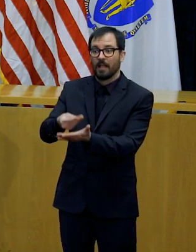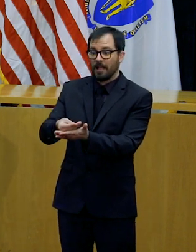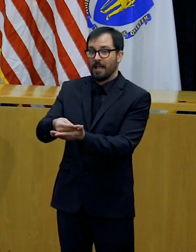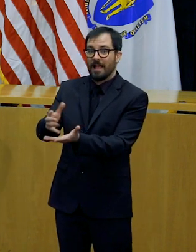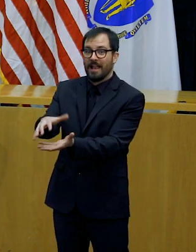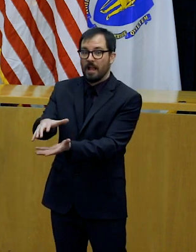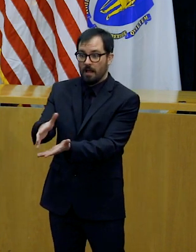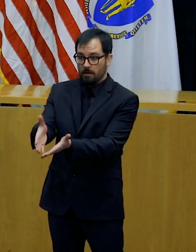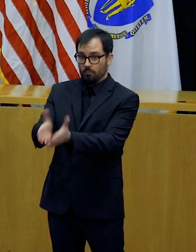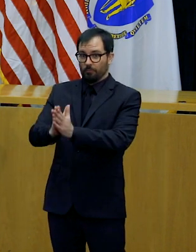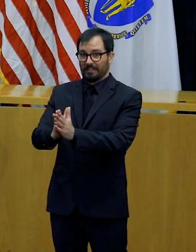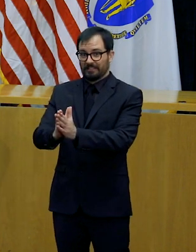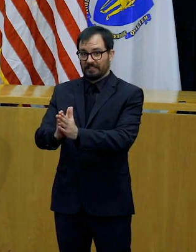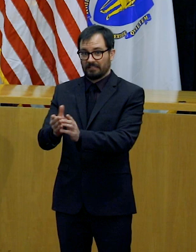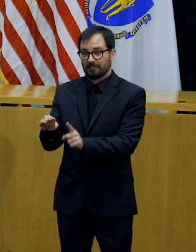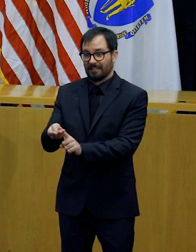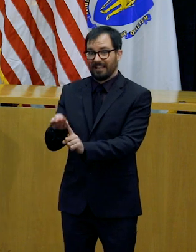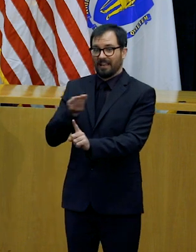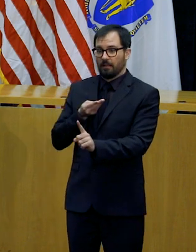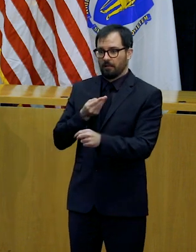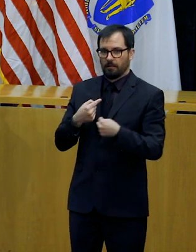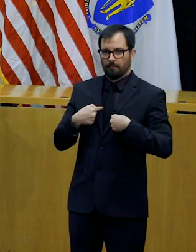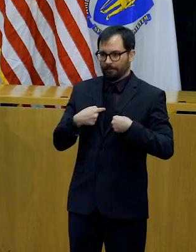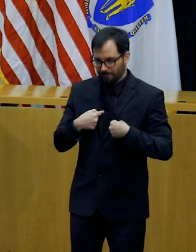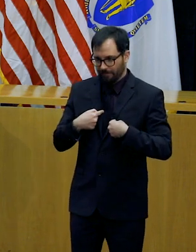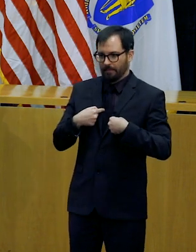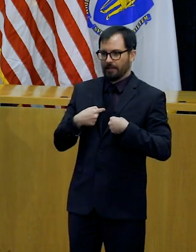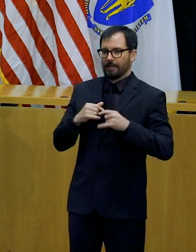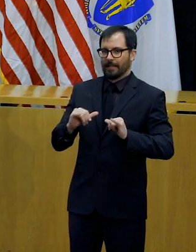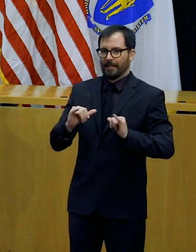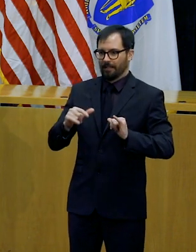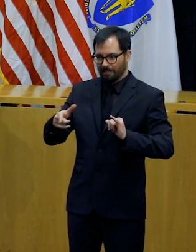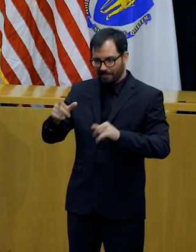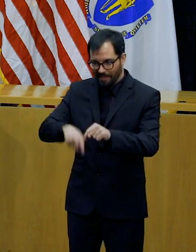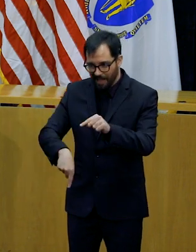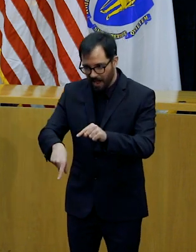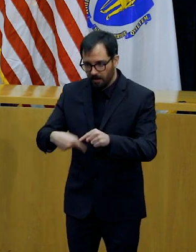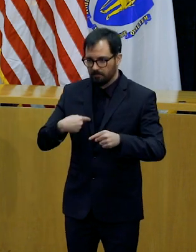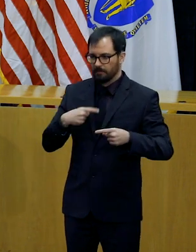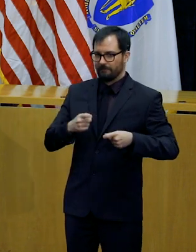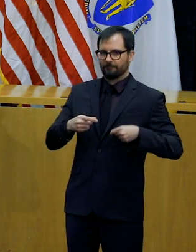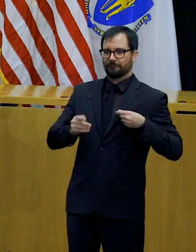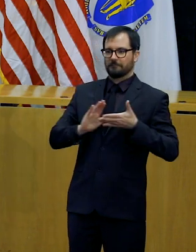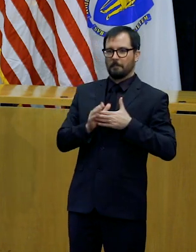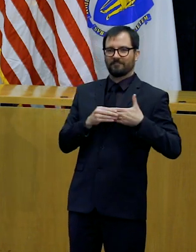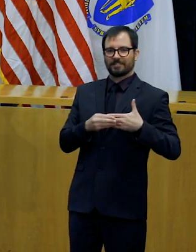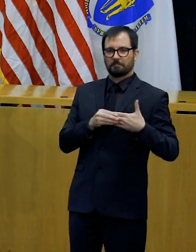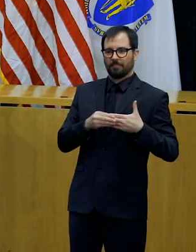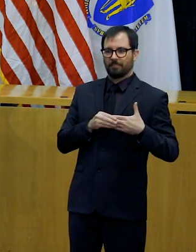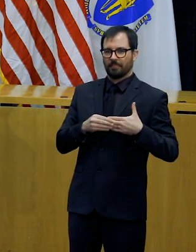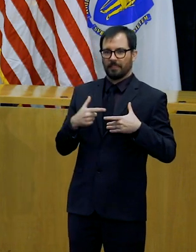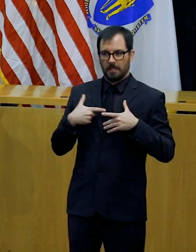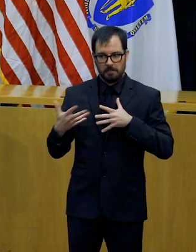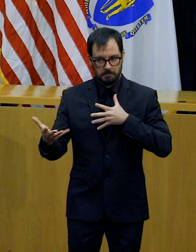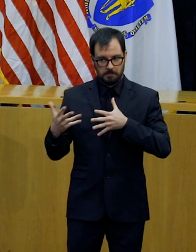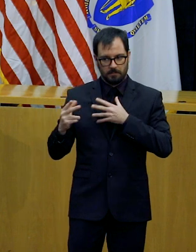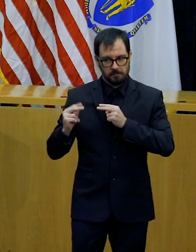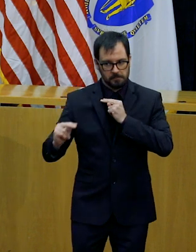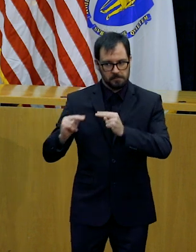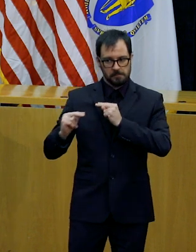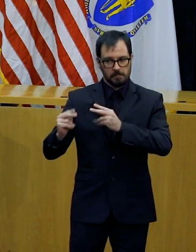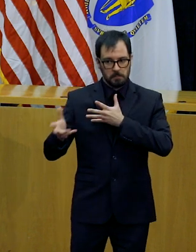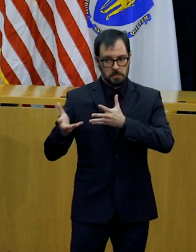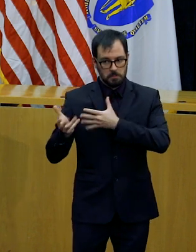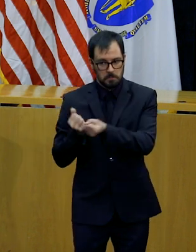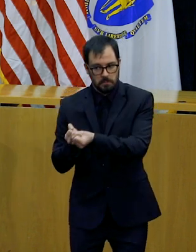a budget to be able to work with to deliver education resources as needed. When it comes to